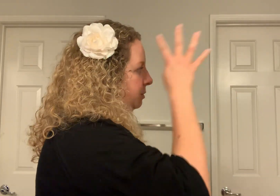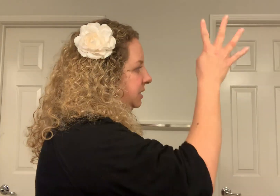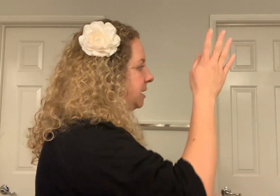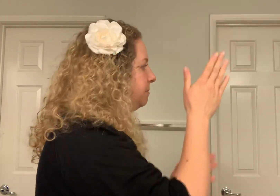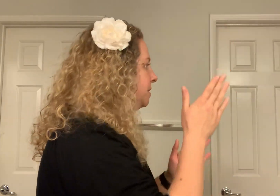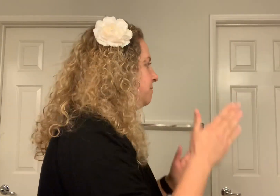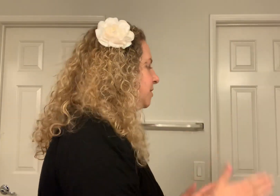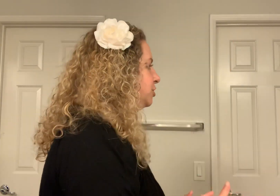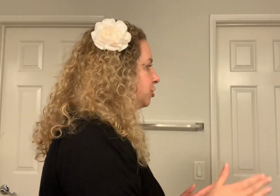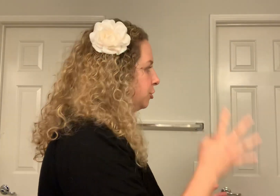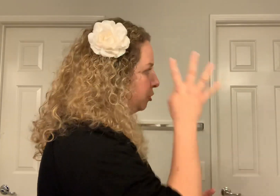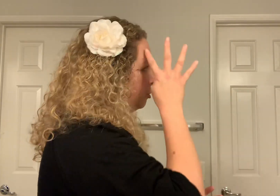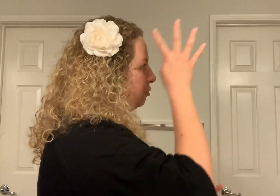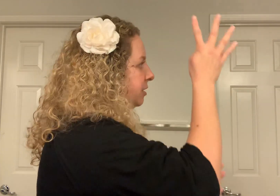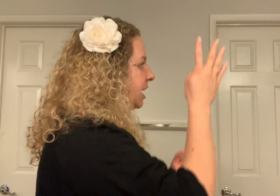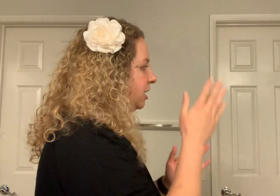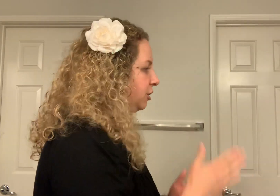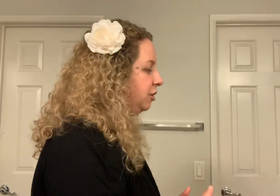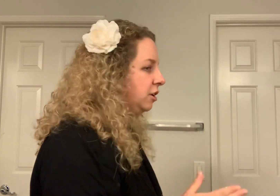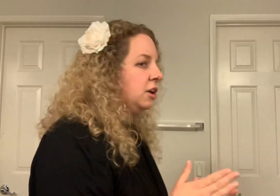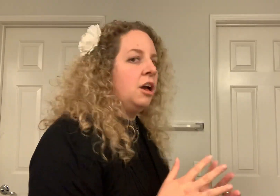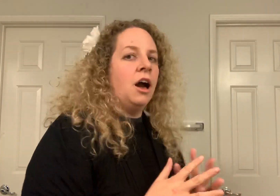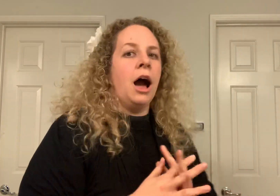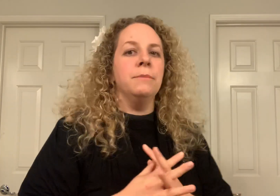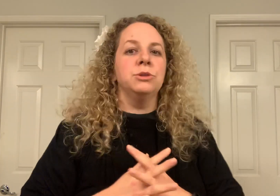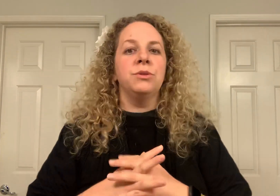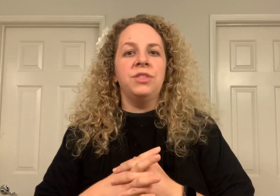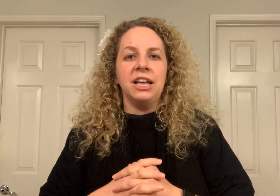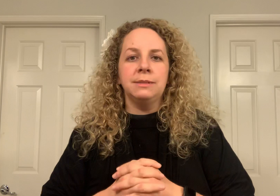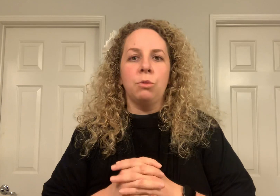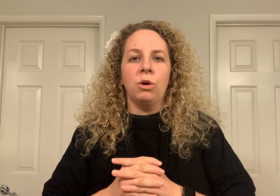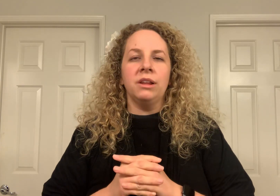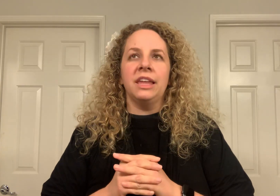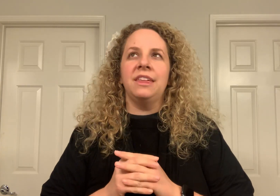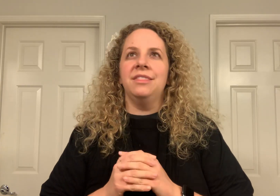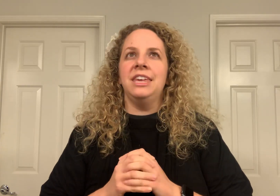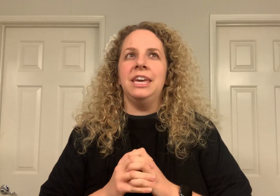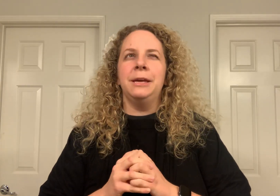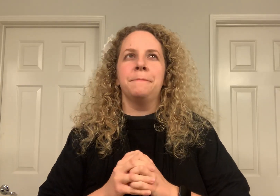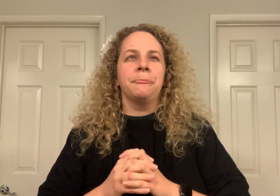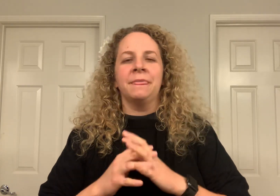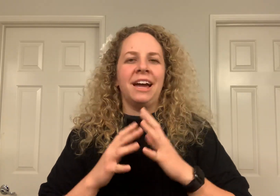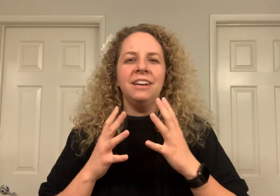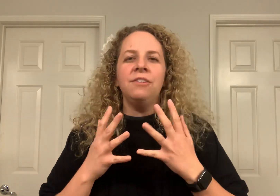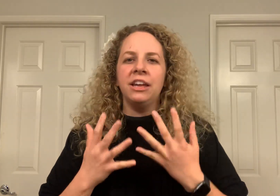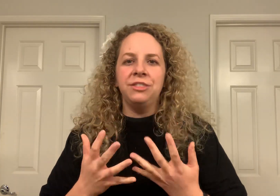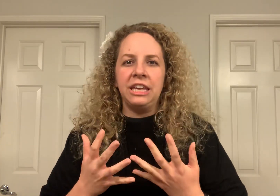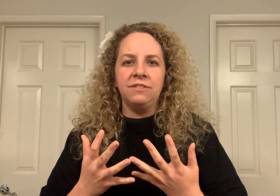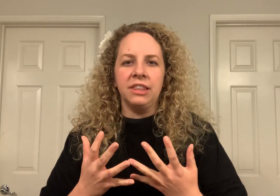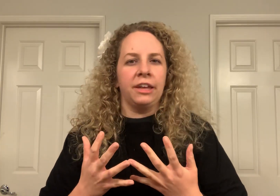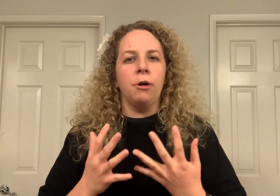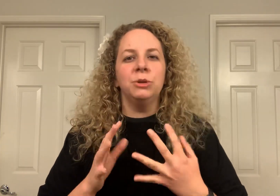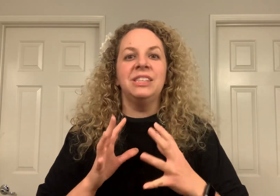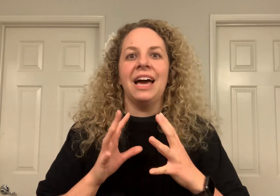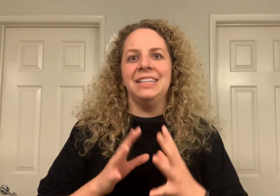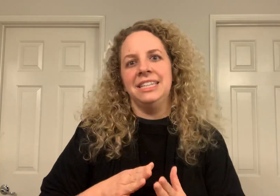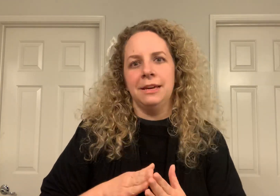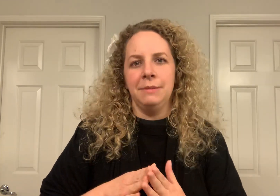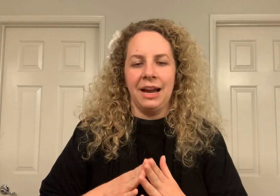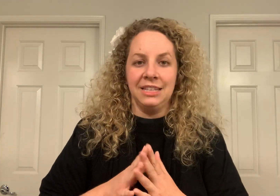it one time, inventor, creator. So that's more like the kind of, I think of it like almost the idea behind